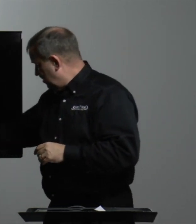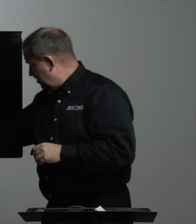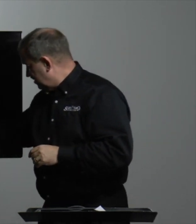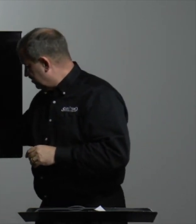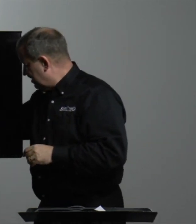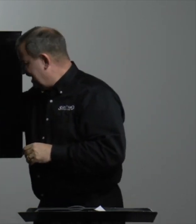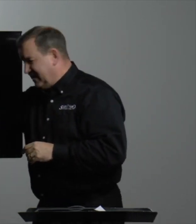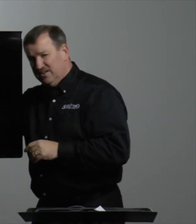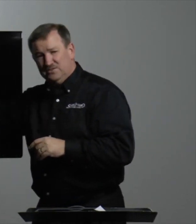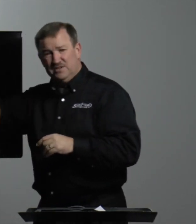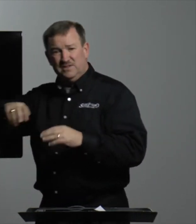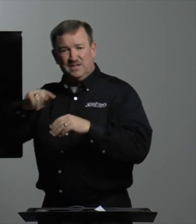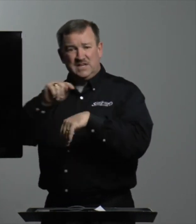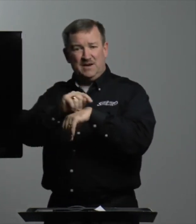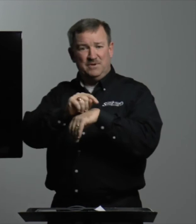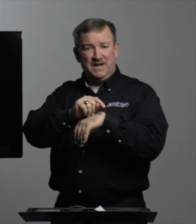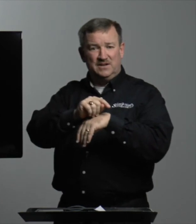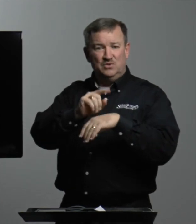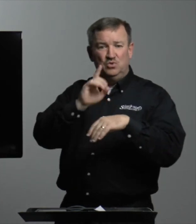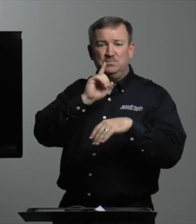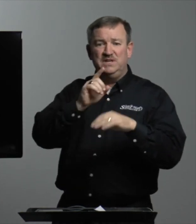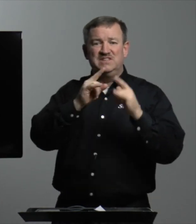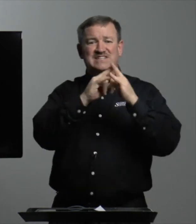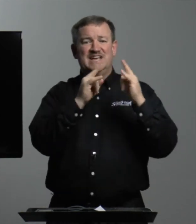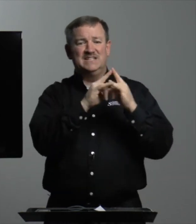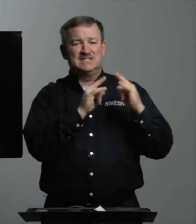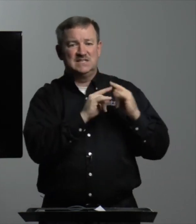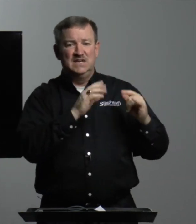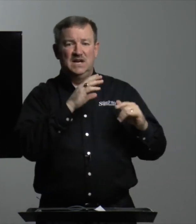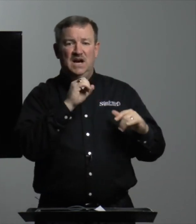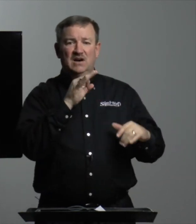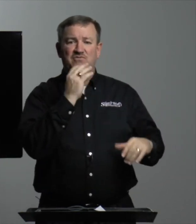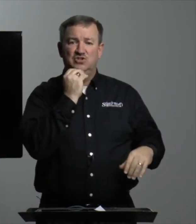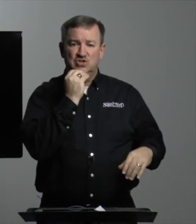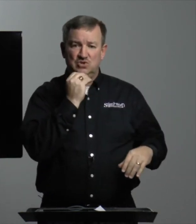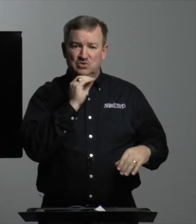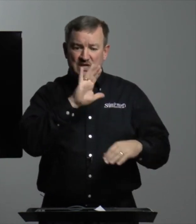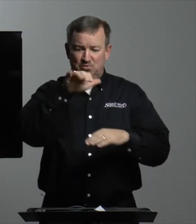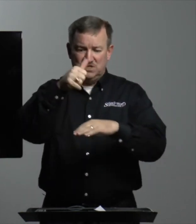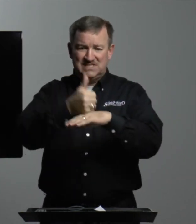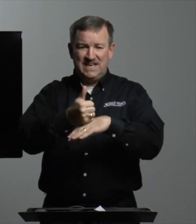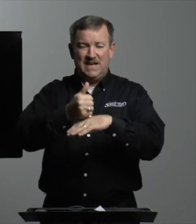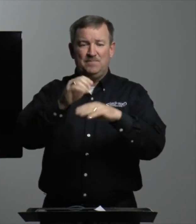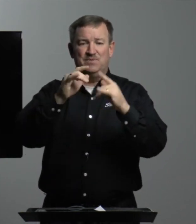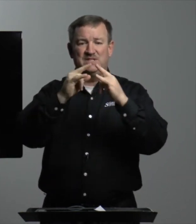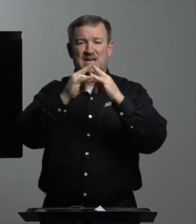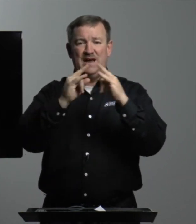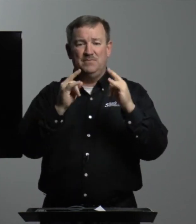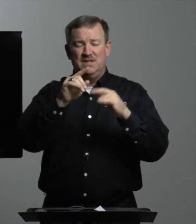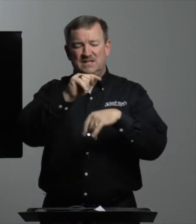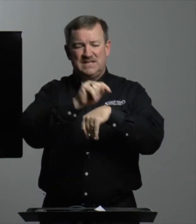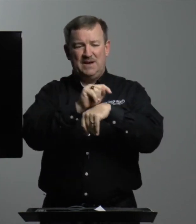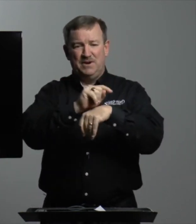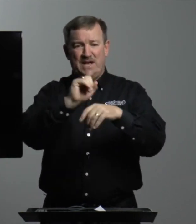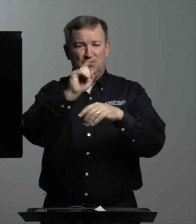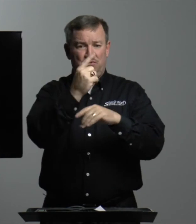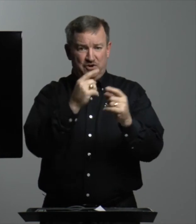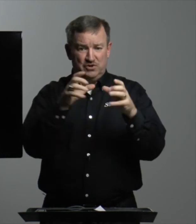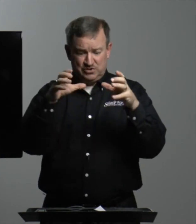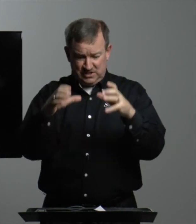all around the tabernacle would be the tents of the Jews. They would set up the tabernacle first,